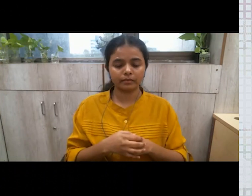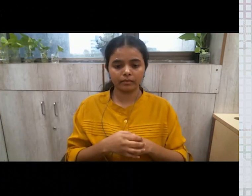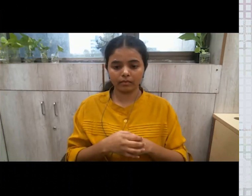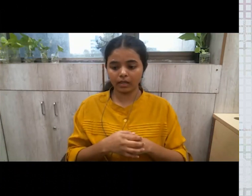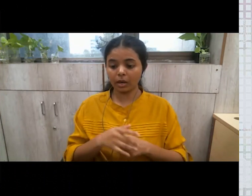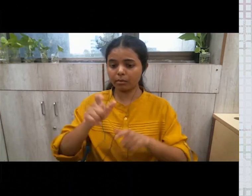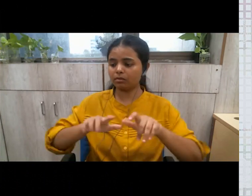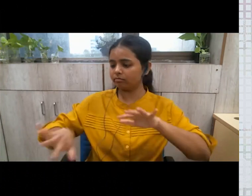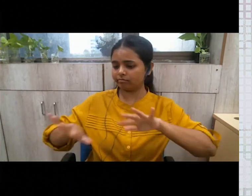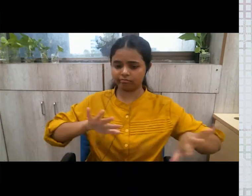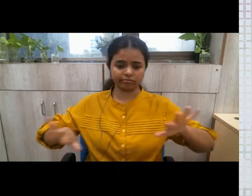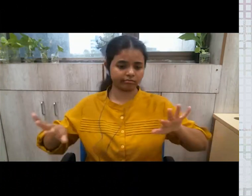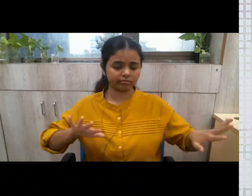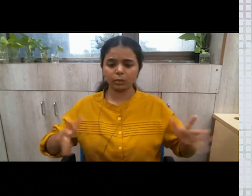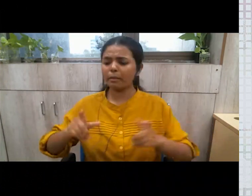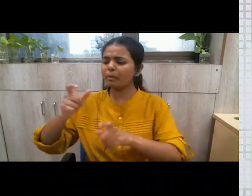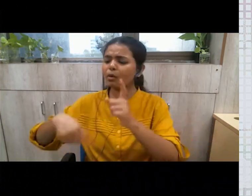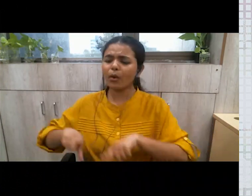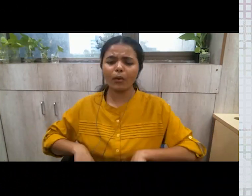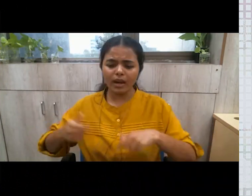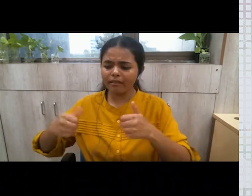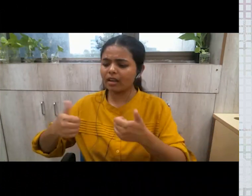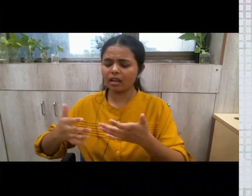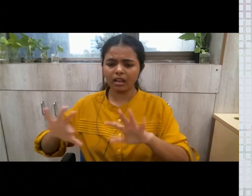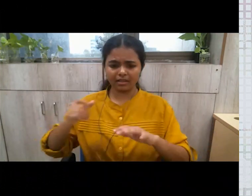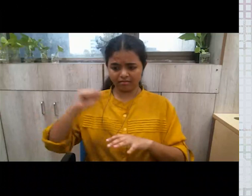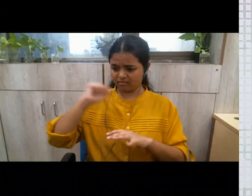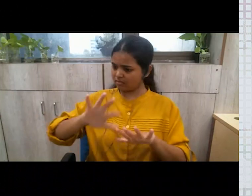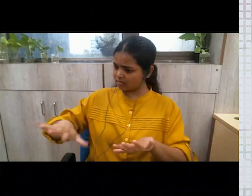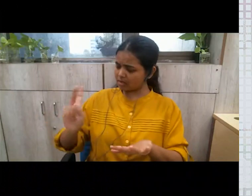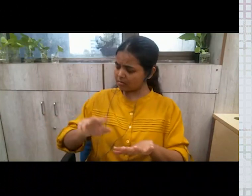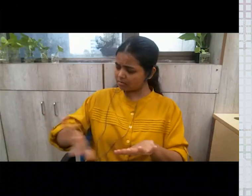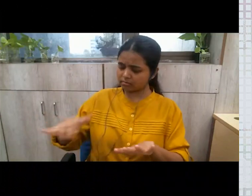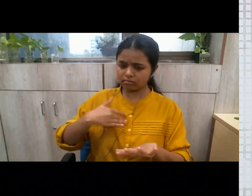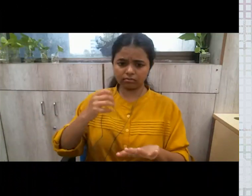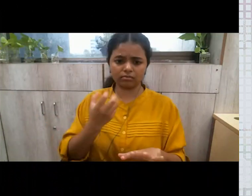preventing other people to go ahead with their normal lives just because we are demanding something